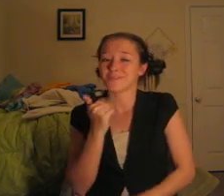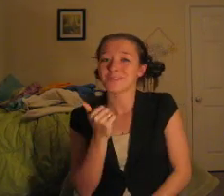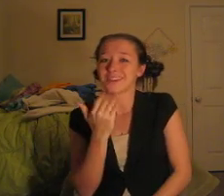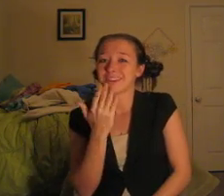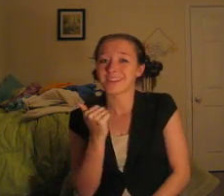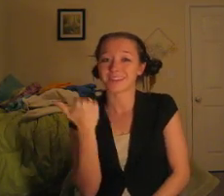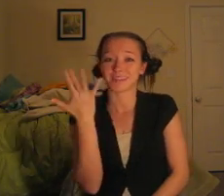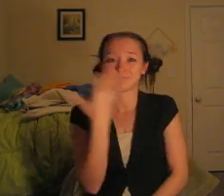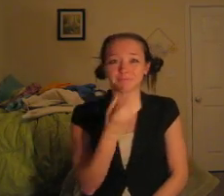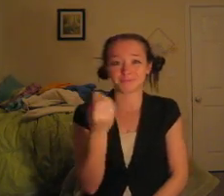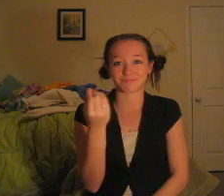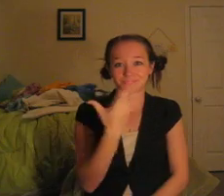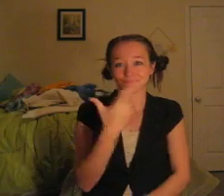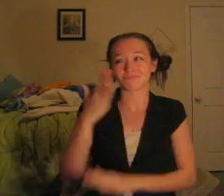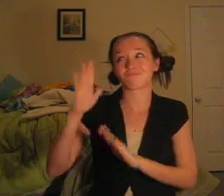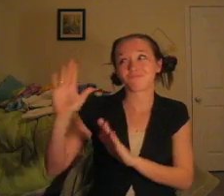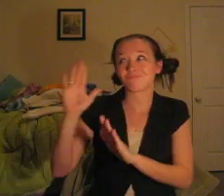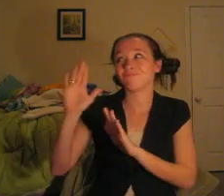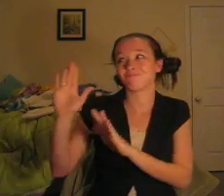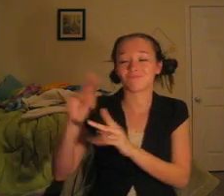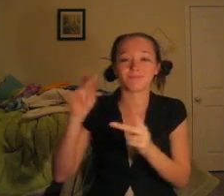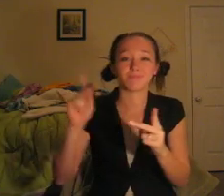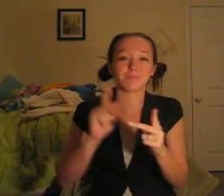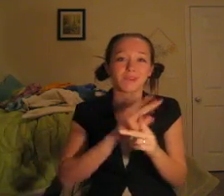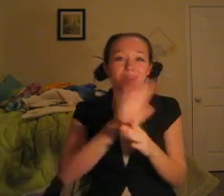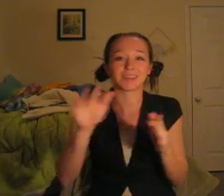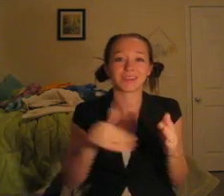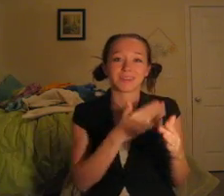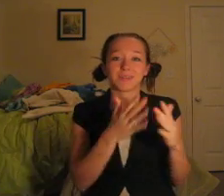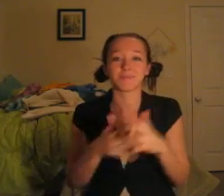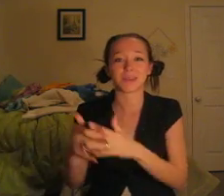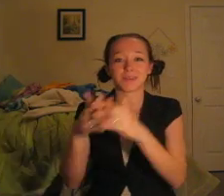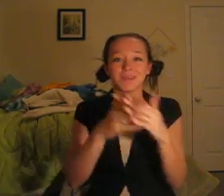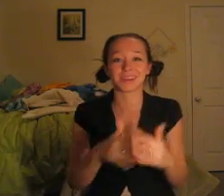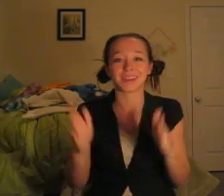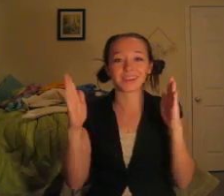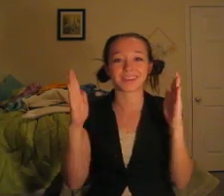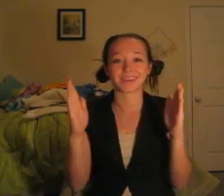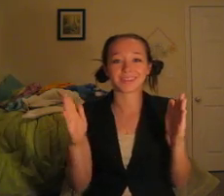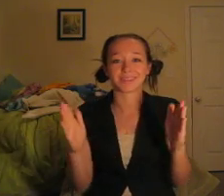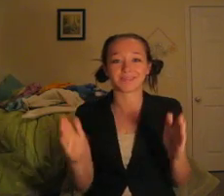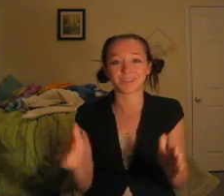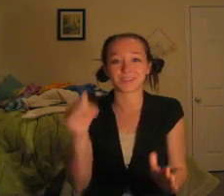sweet little Beautiful, wonderful, perfect all-American Now